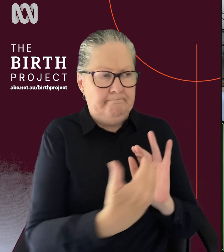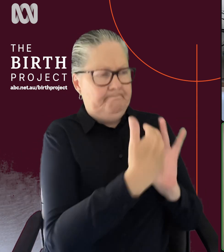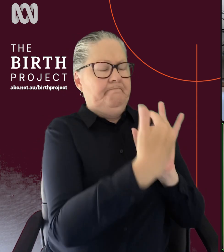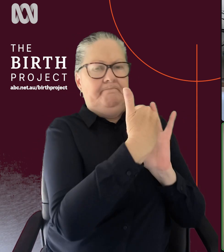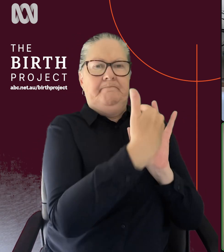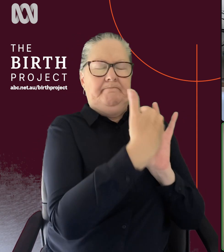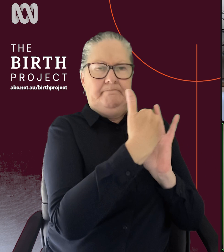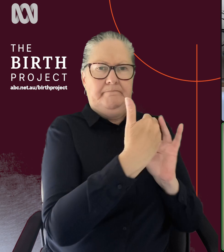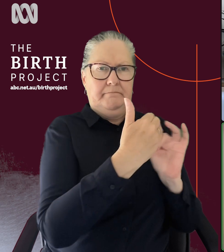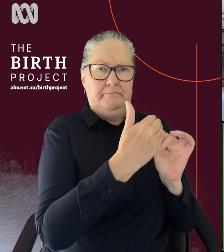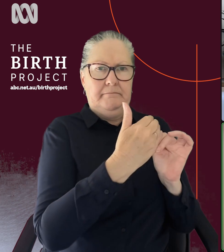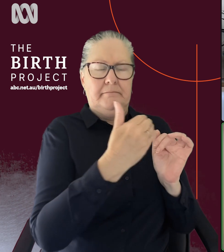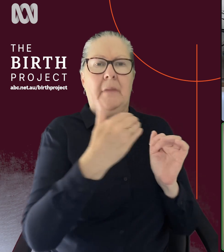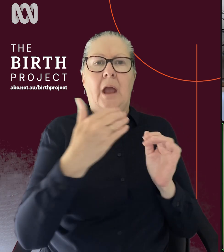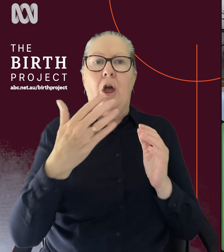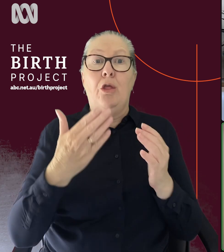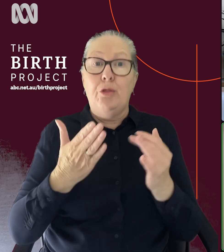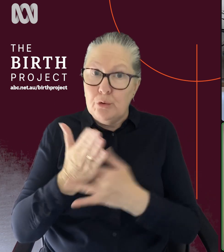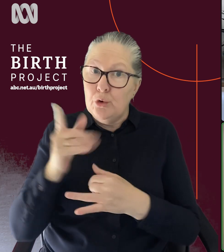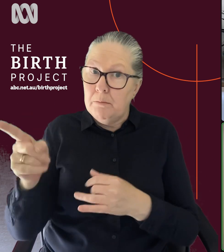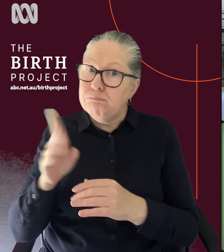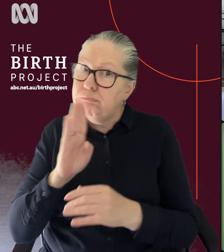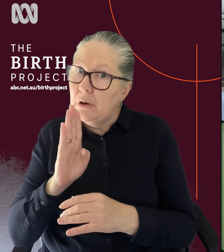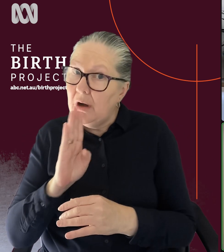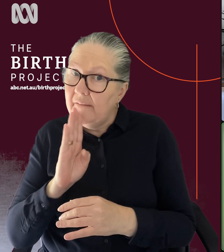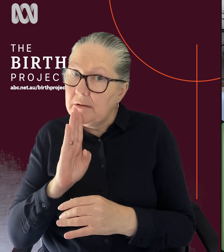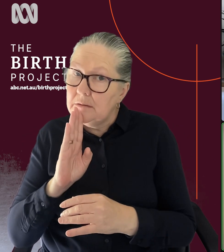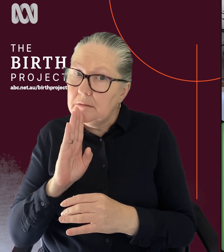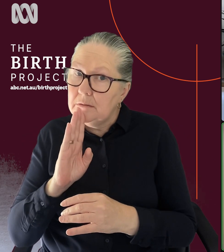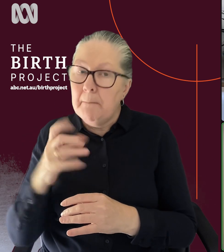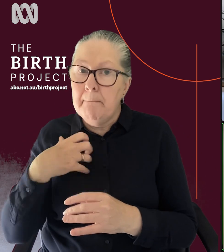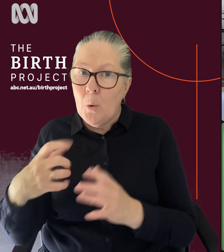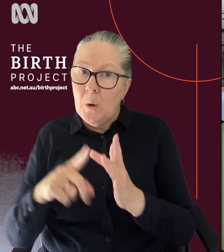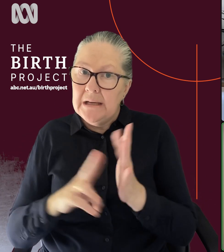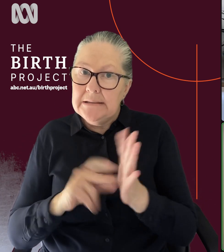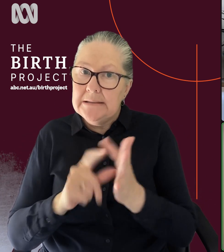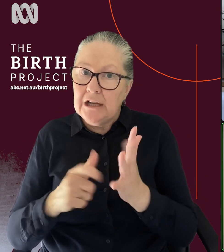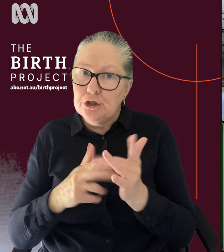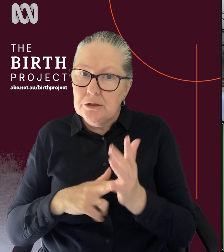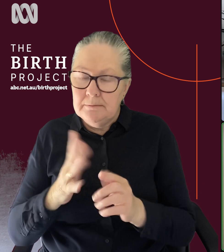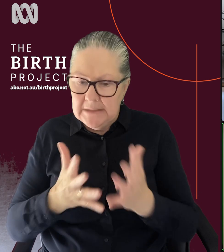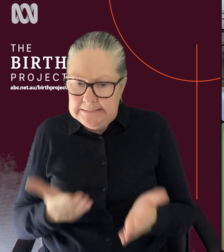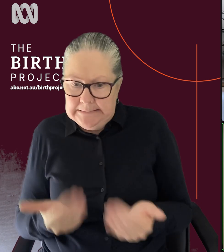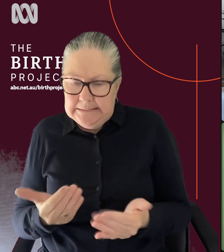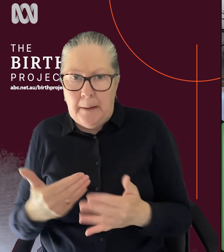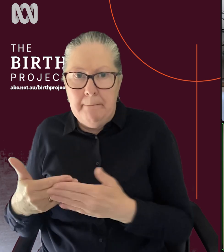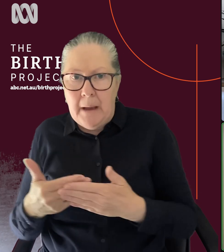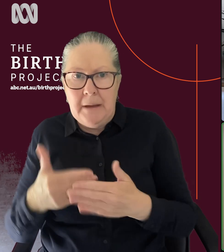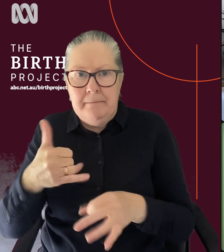say in the, um, private system, um, there's perhaps more inductions. Um, but I think you do have more